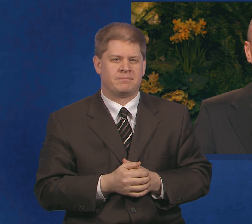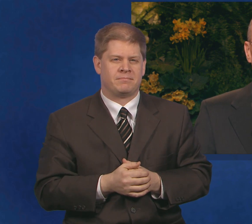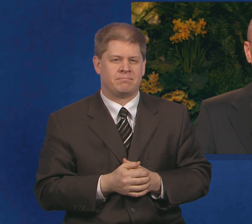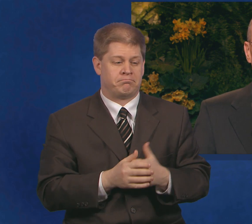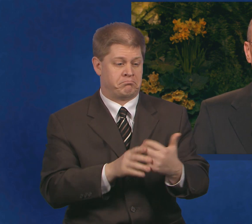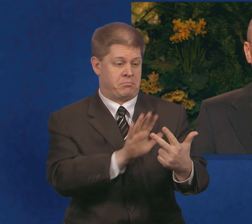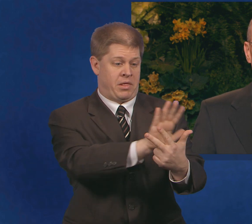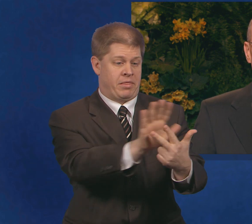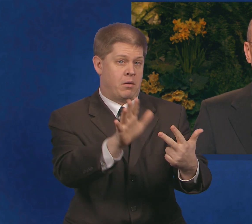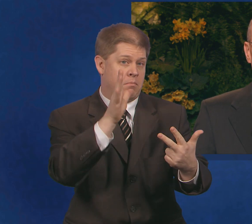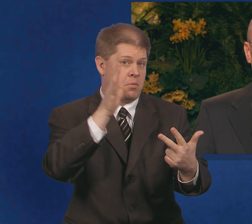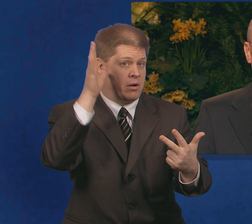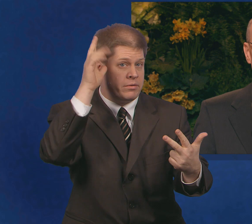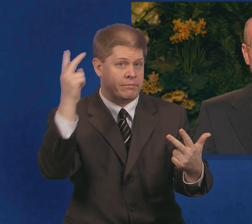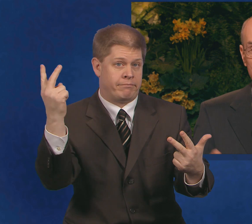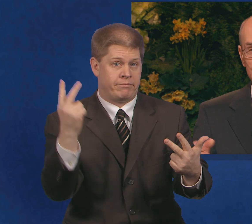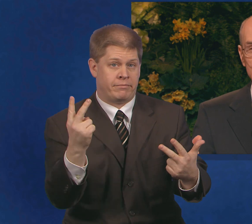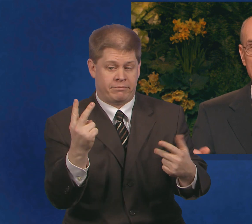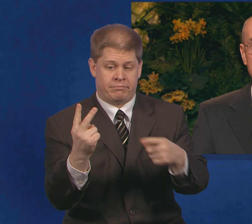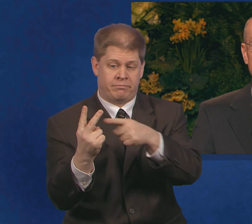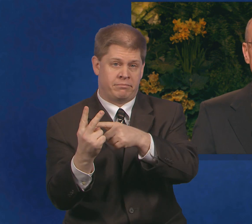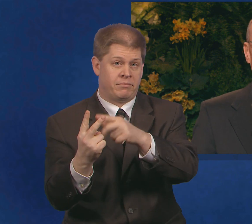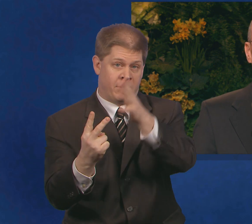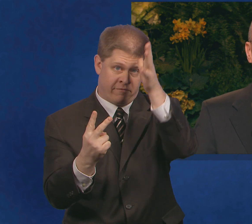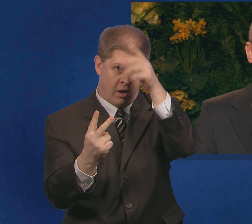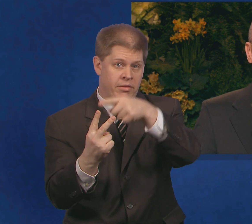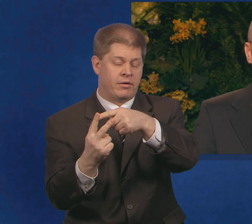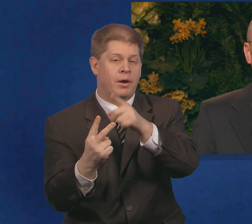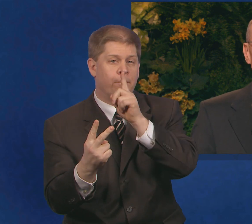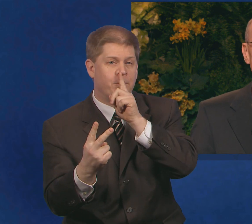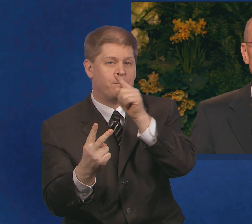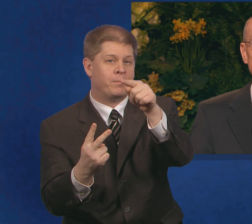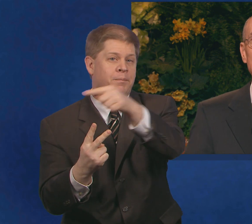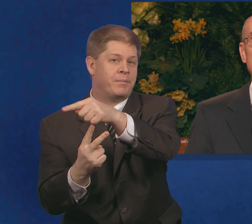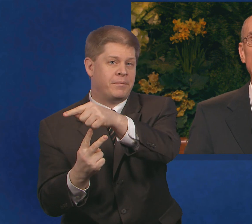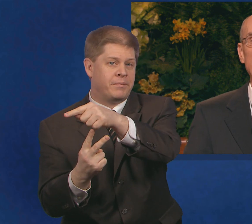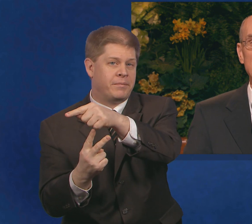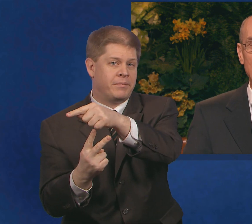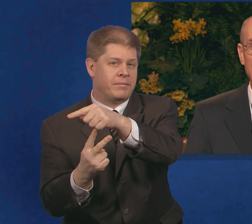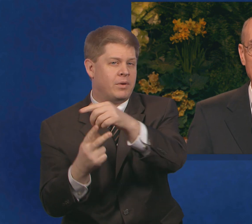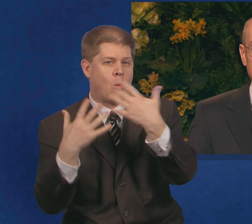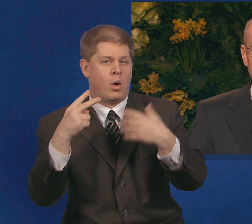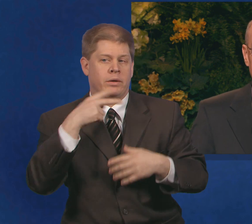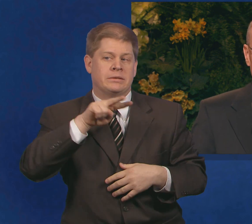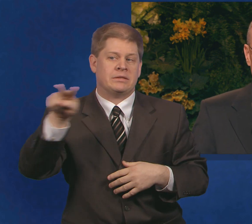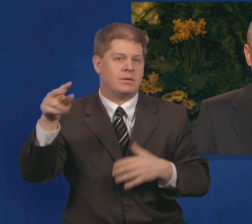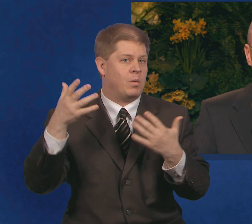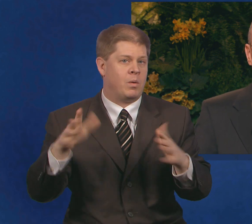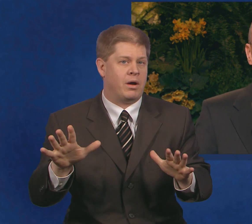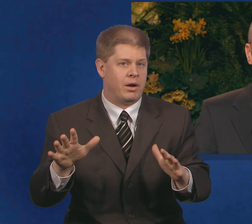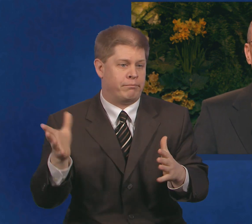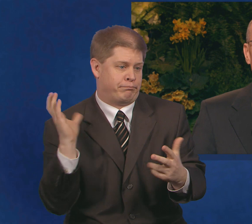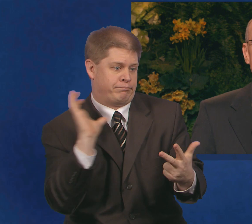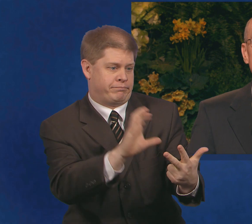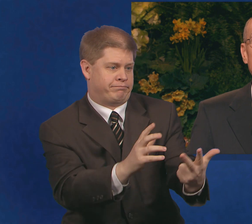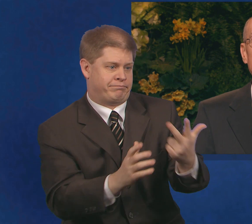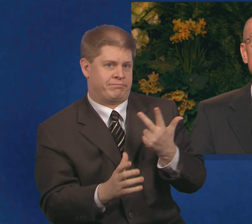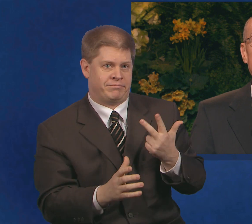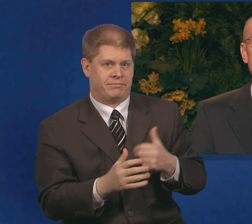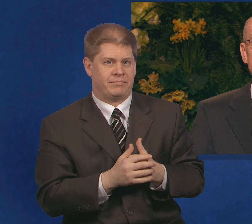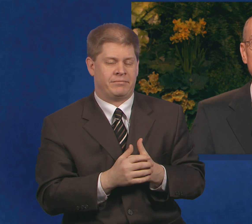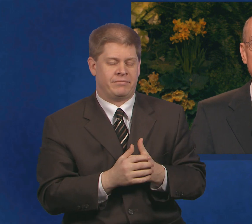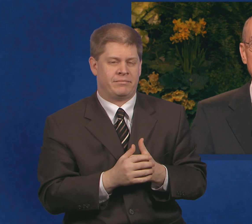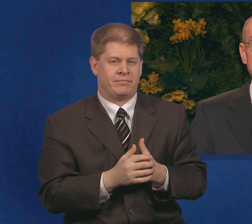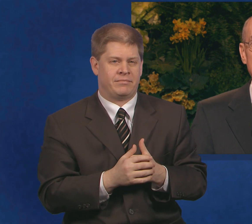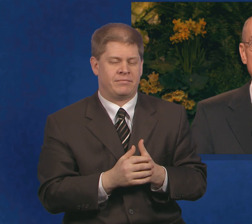their parents—the father was waiting outside, by the way, so as to be invisible—they saw